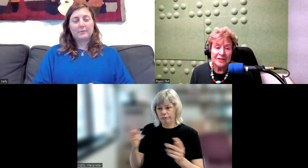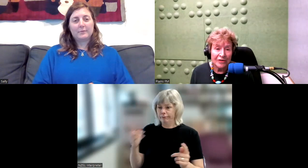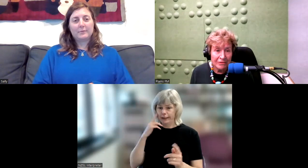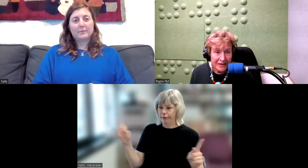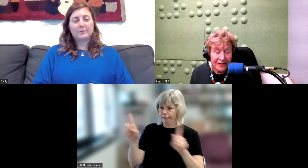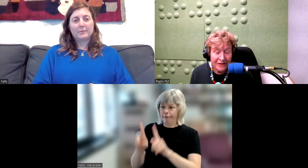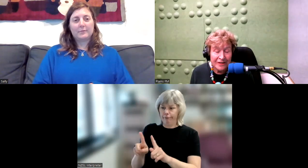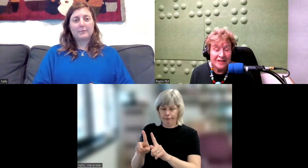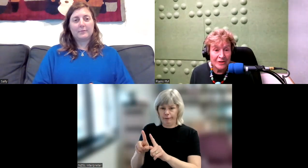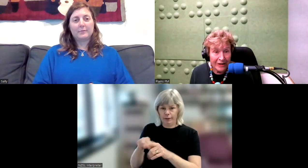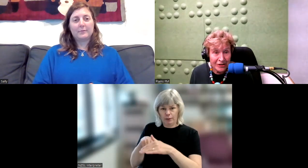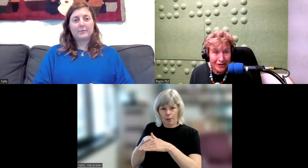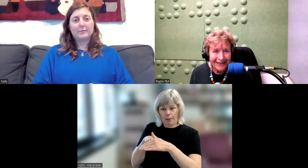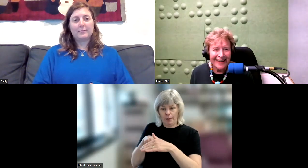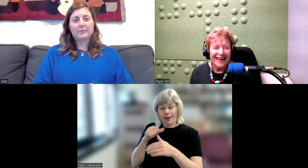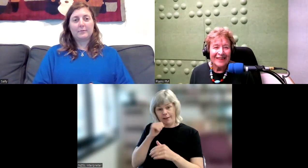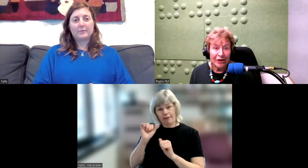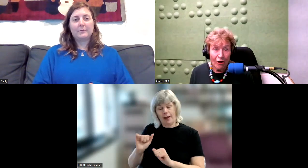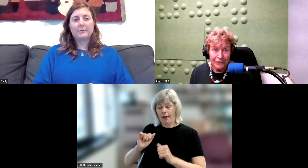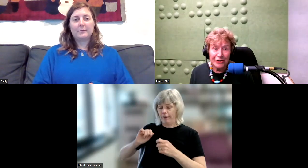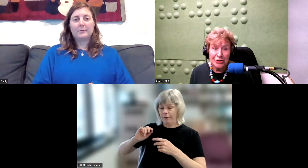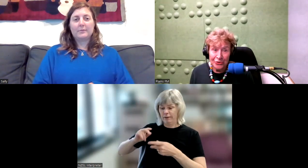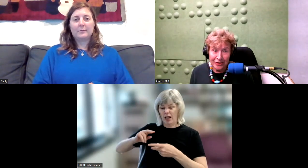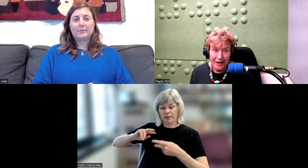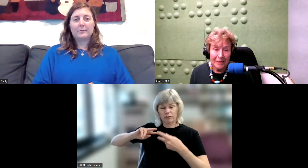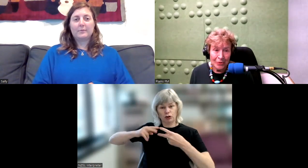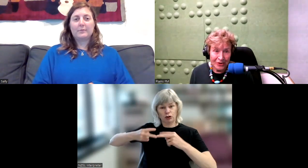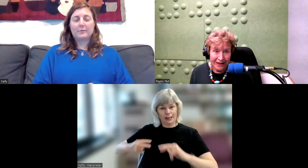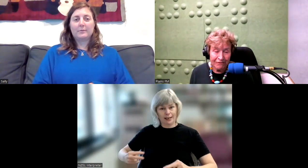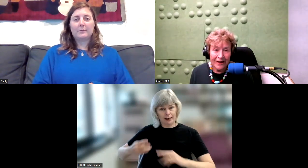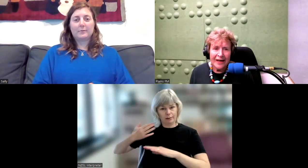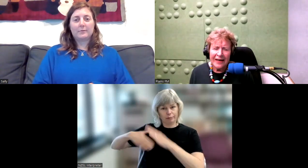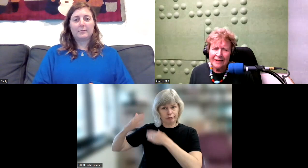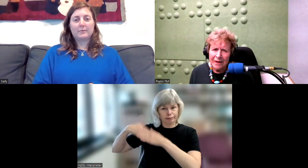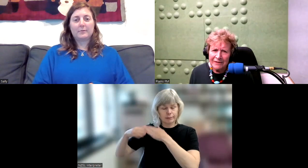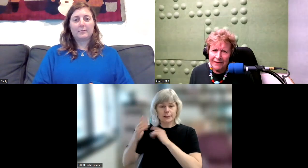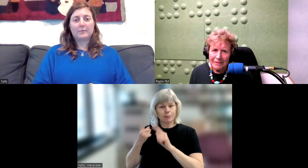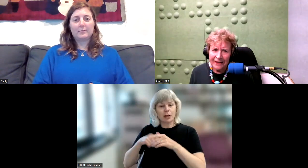the deafness is hereditary, then often the children are born deaf. In my family,